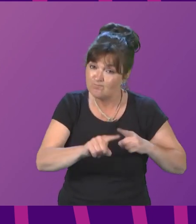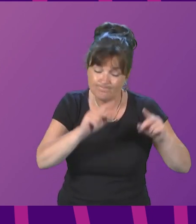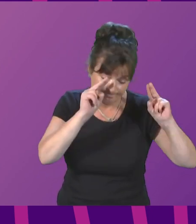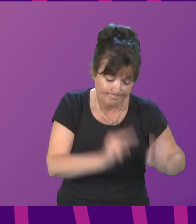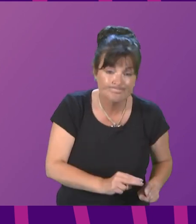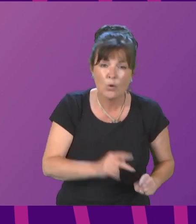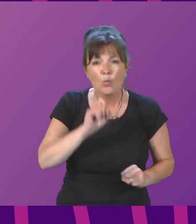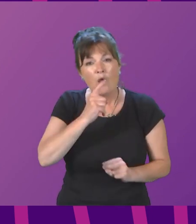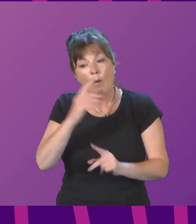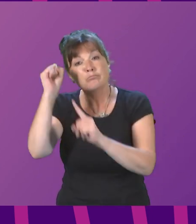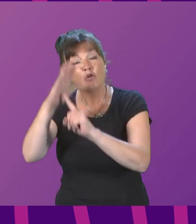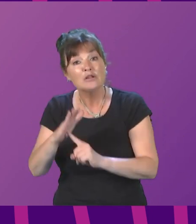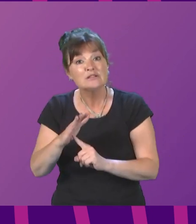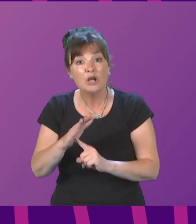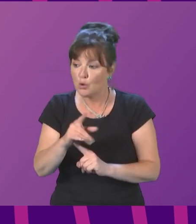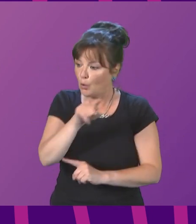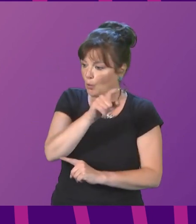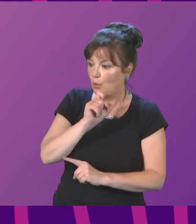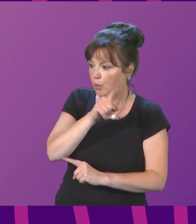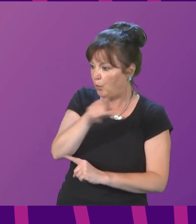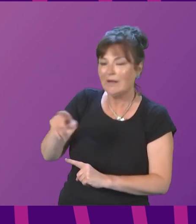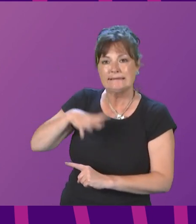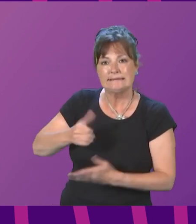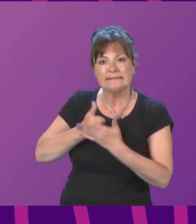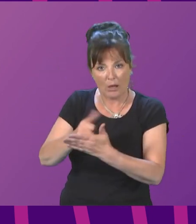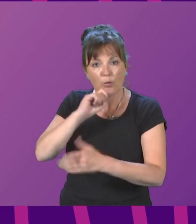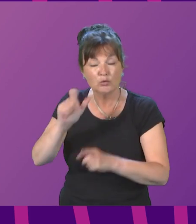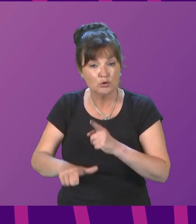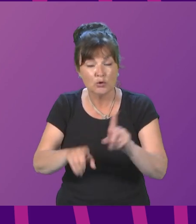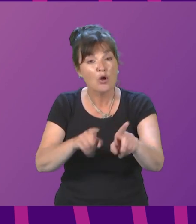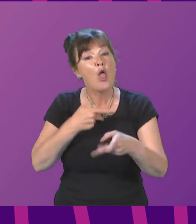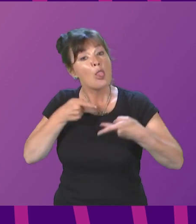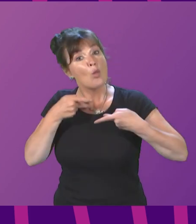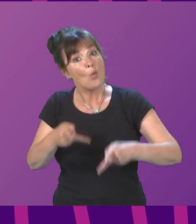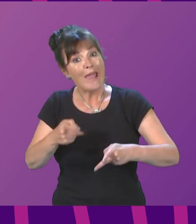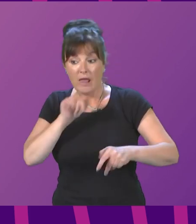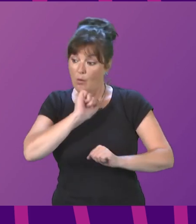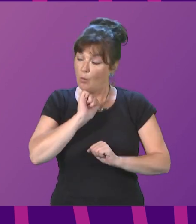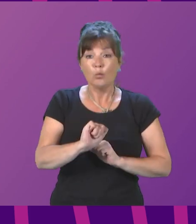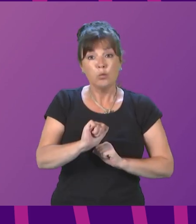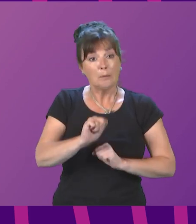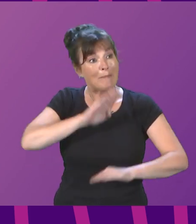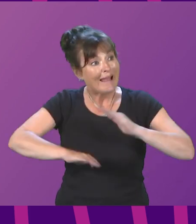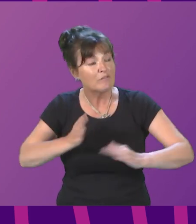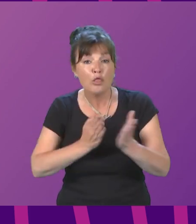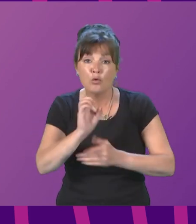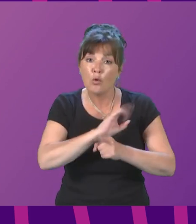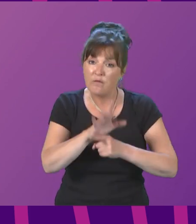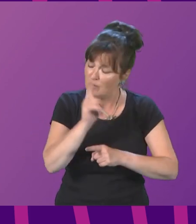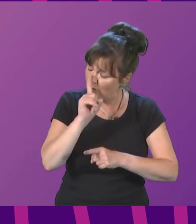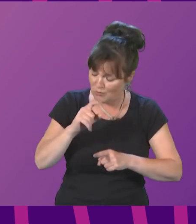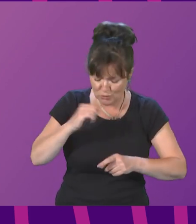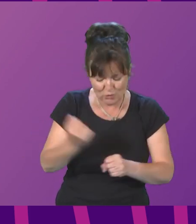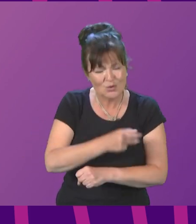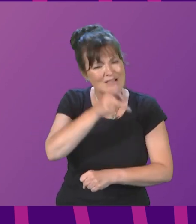help for those who most need it. And just as we did in the face of a virus, we will foster a spirit of solidarity to help each other